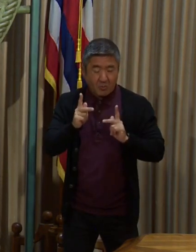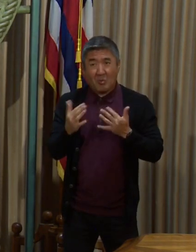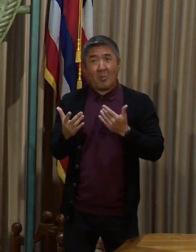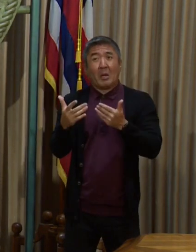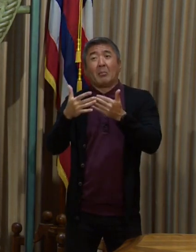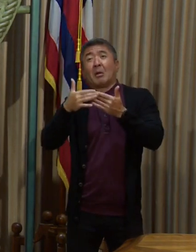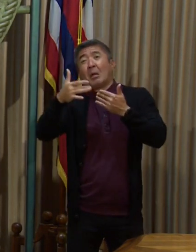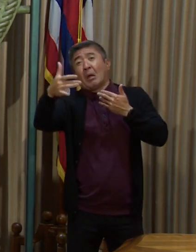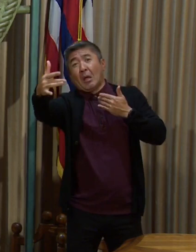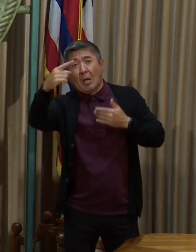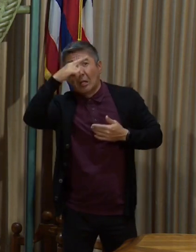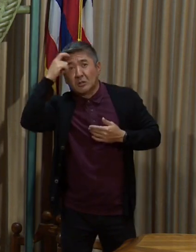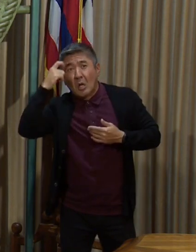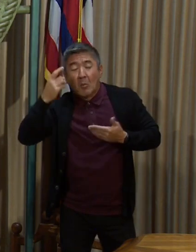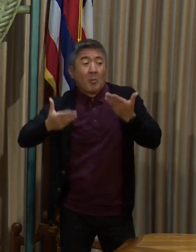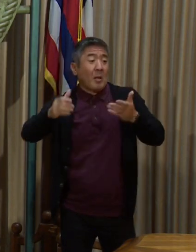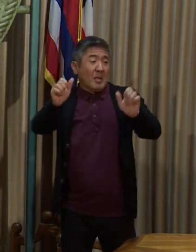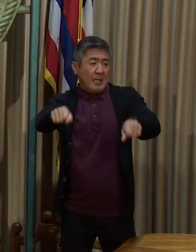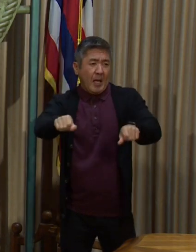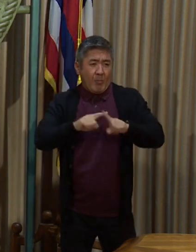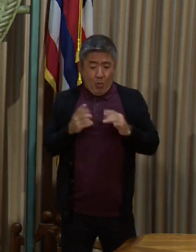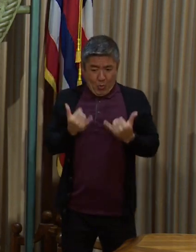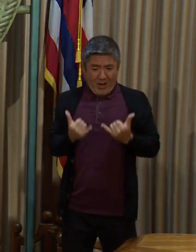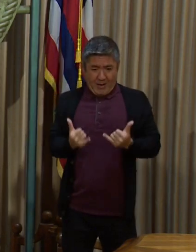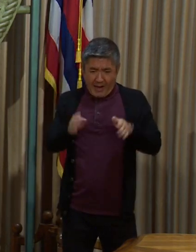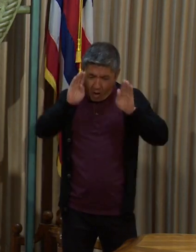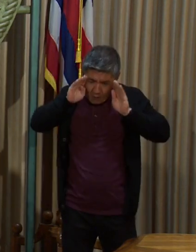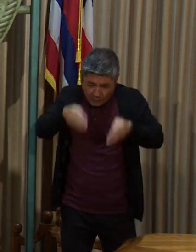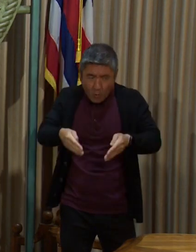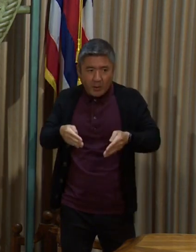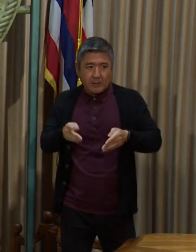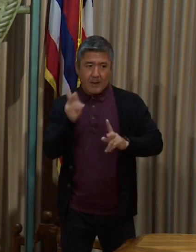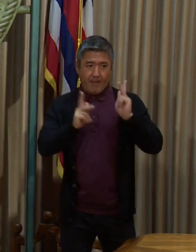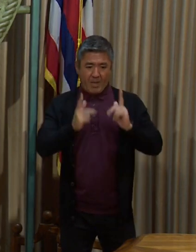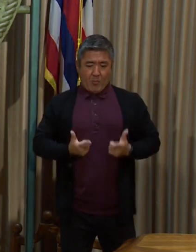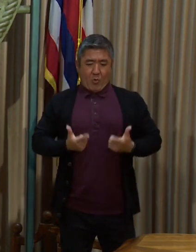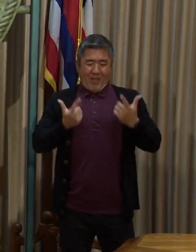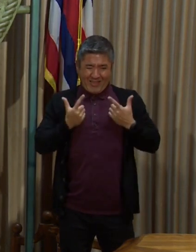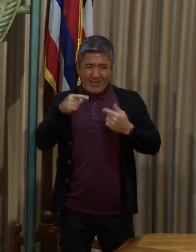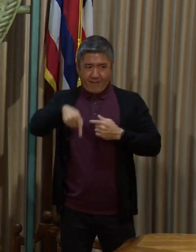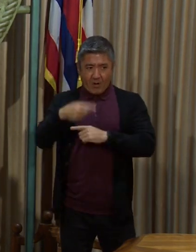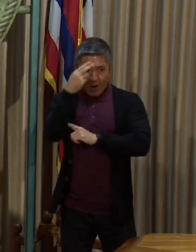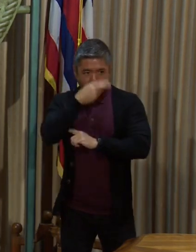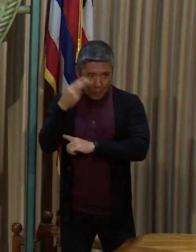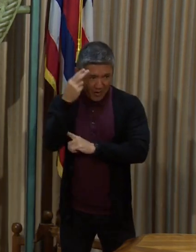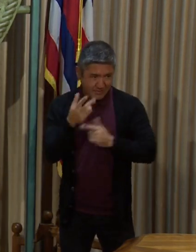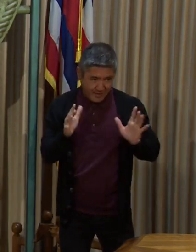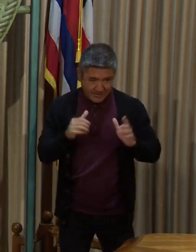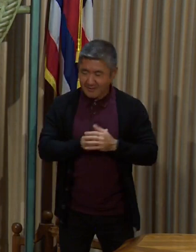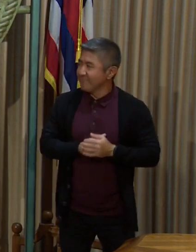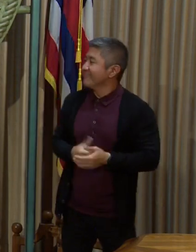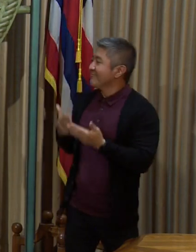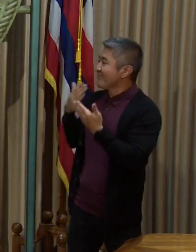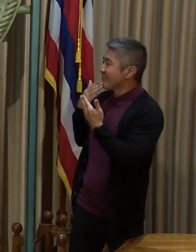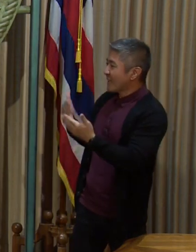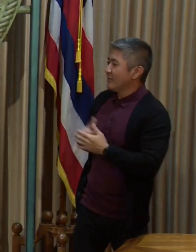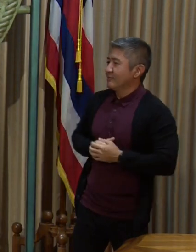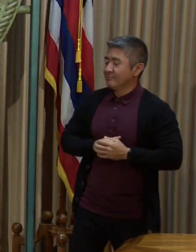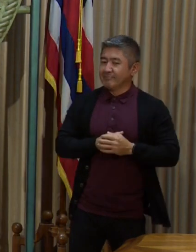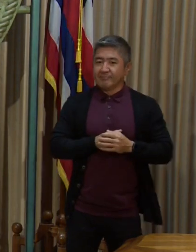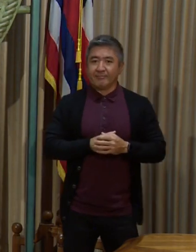a vaccine in Hawaii gets it. Fair enough? Okay. Thank you, LG. Allison Schafer, Star Advertiser. Go ahead.